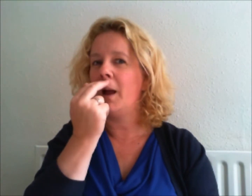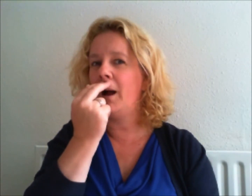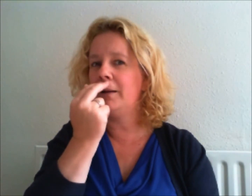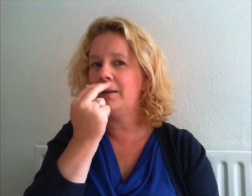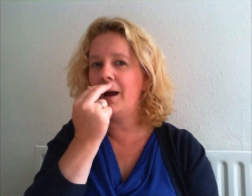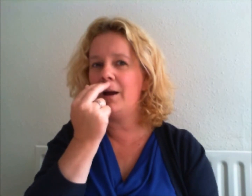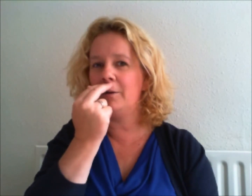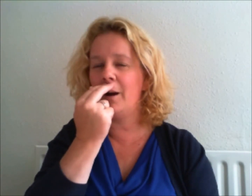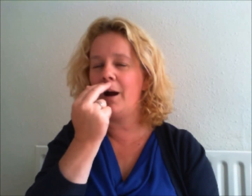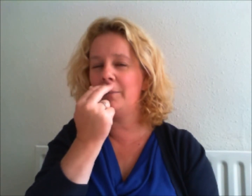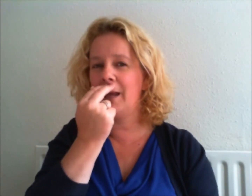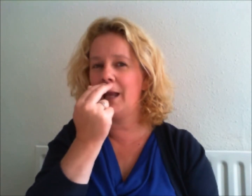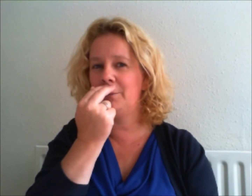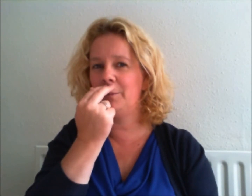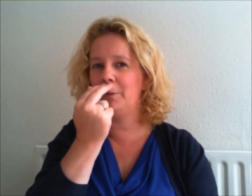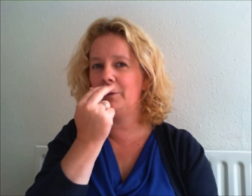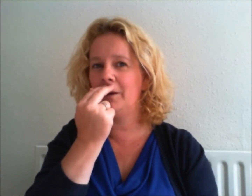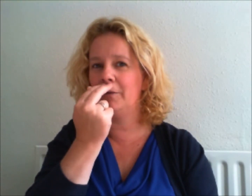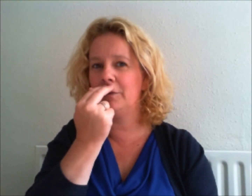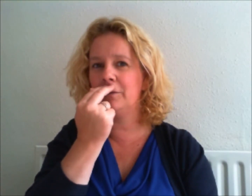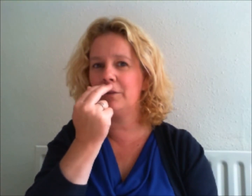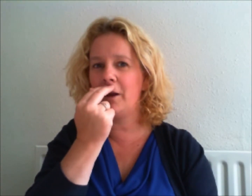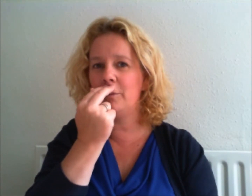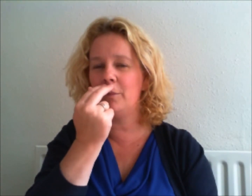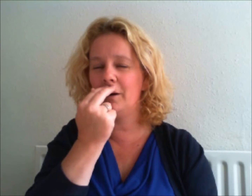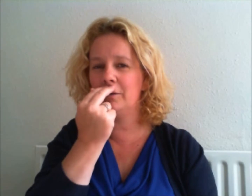I know I'm capable of so much.